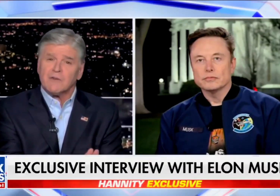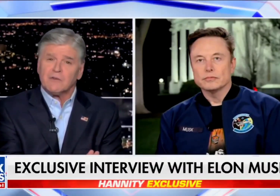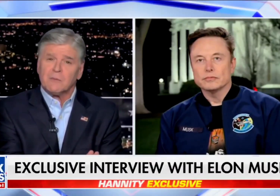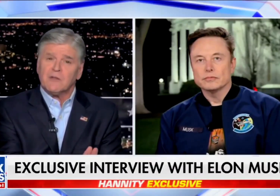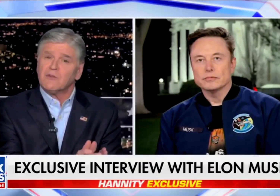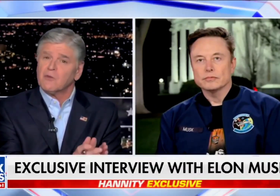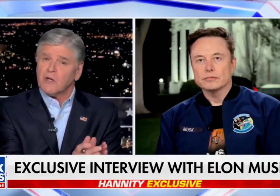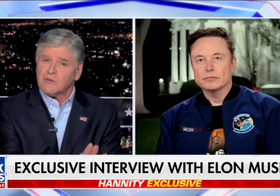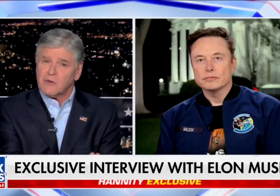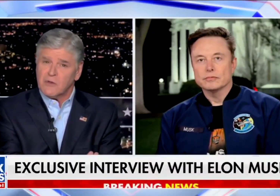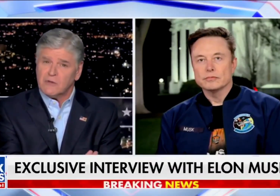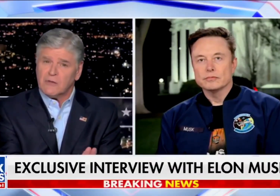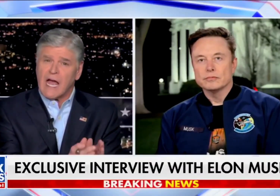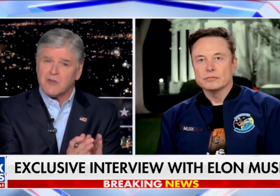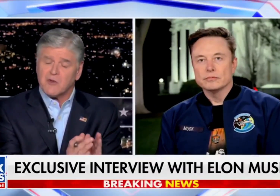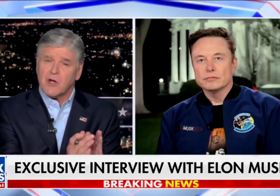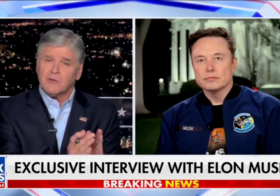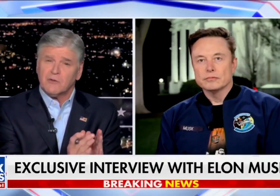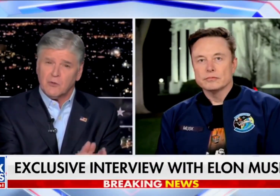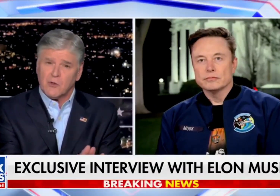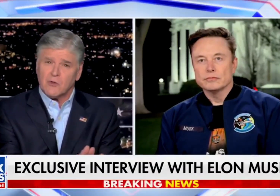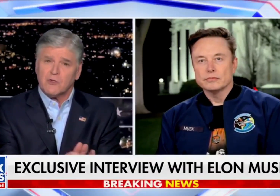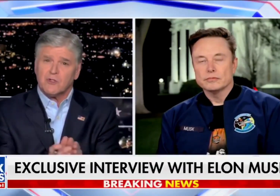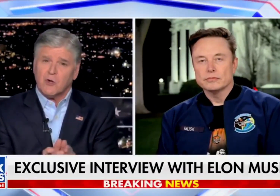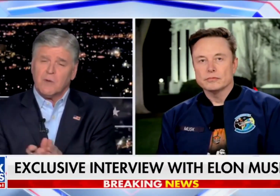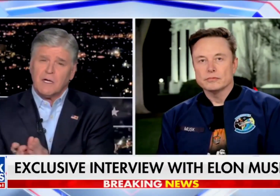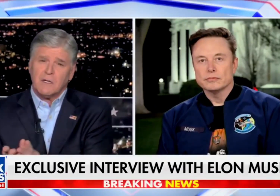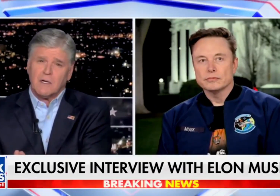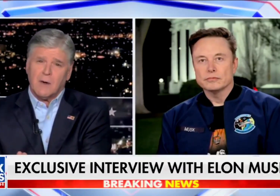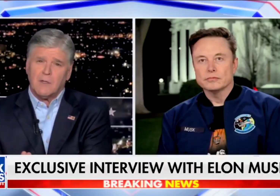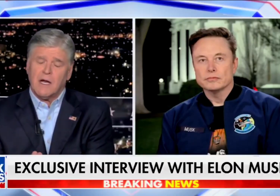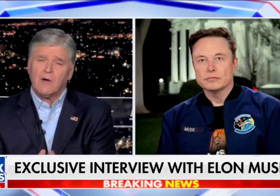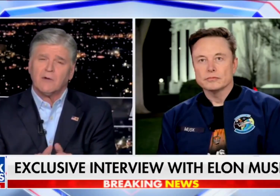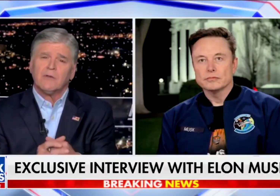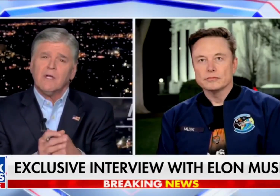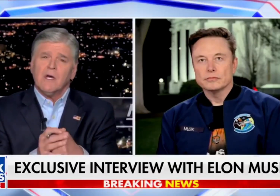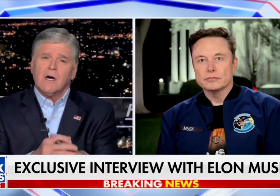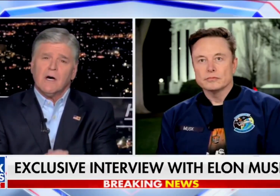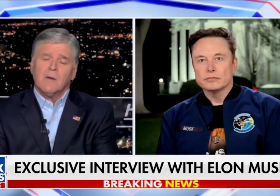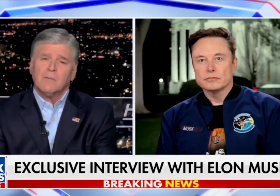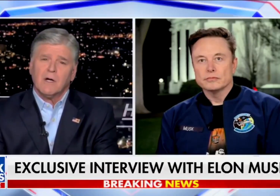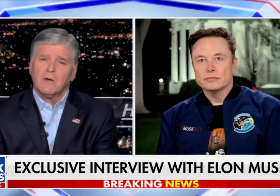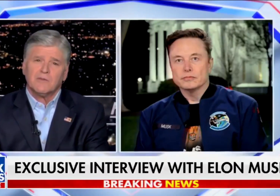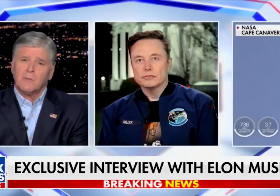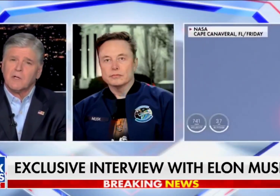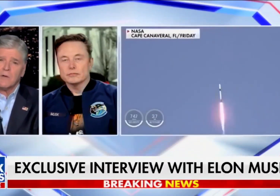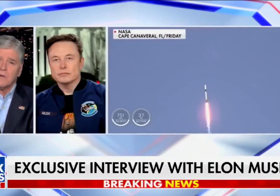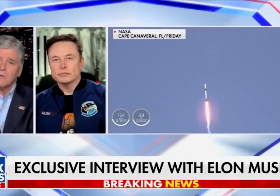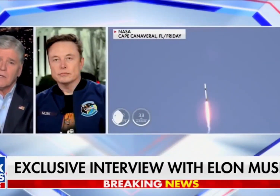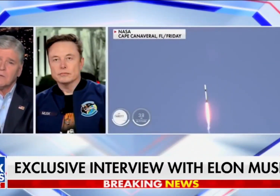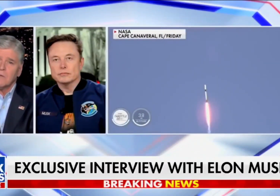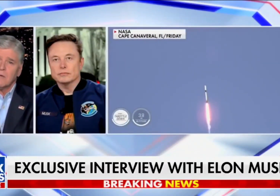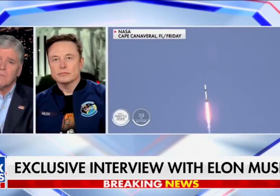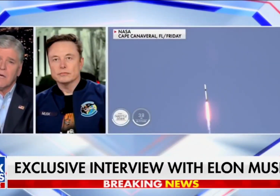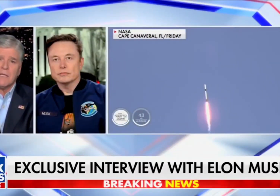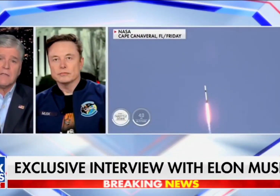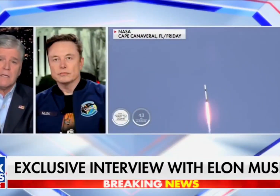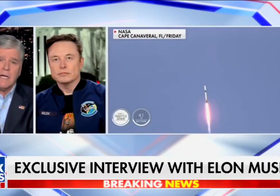to space to rescue these astronauts sooner to Joe Biden and Kamala Harris. I heard somebody earlier today say, in fact, that didn't